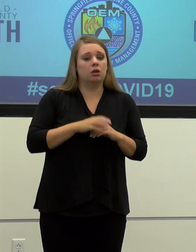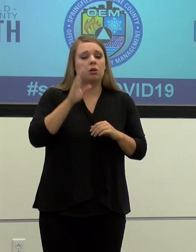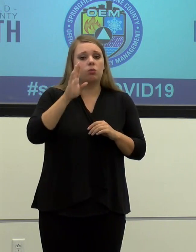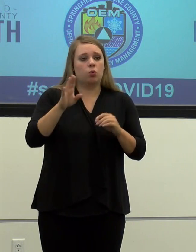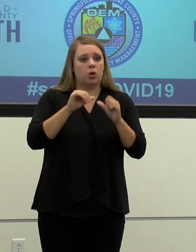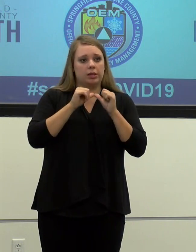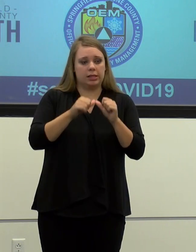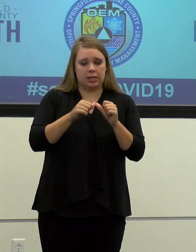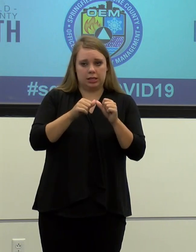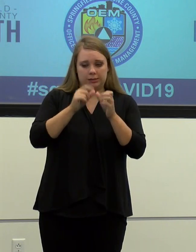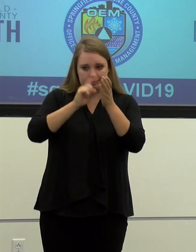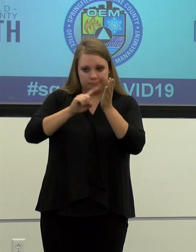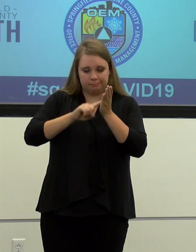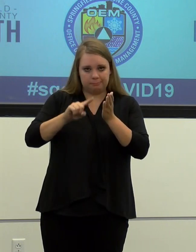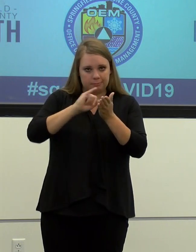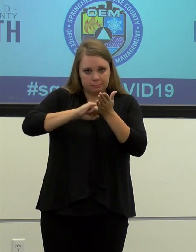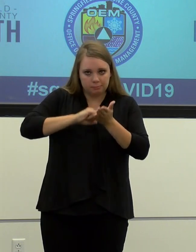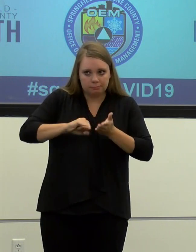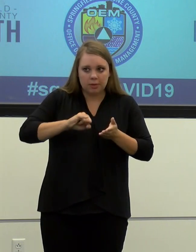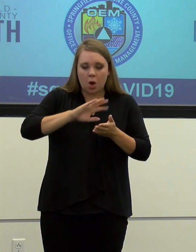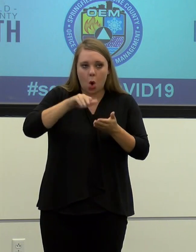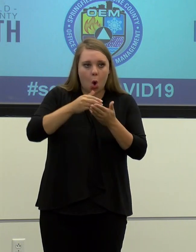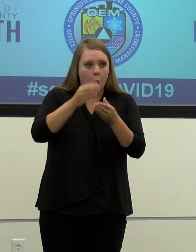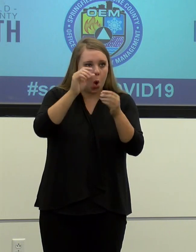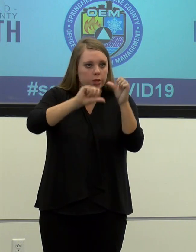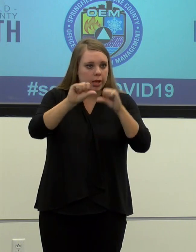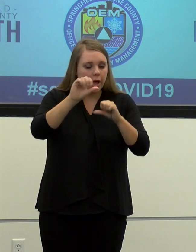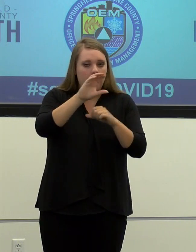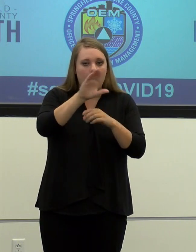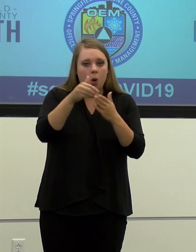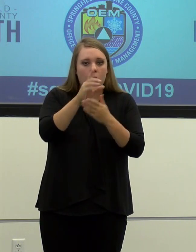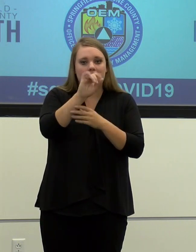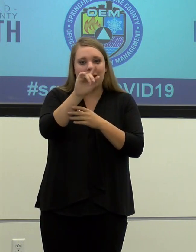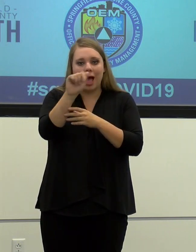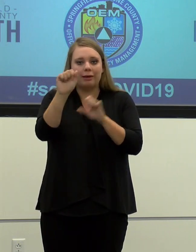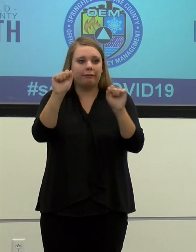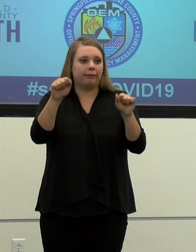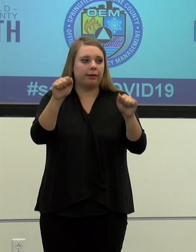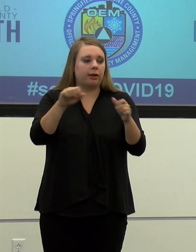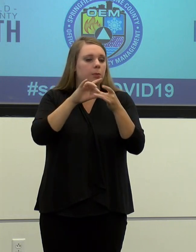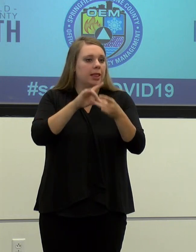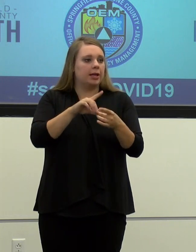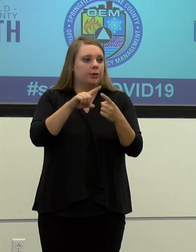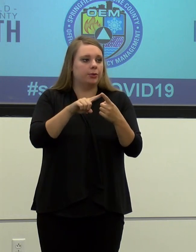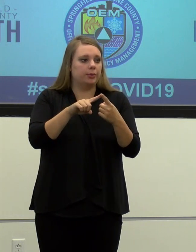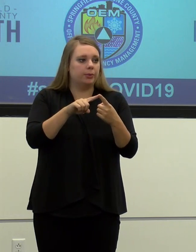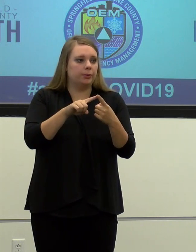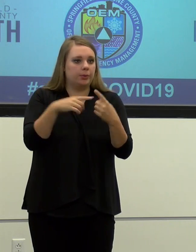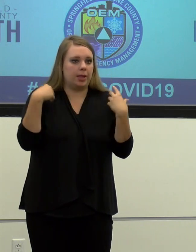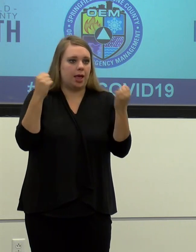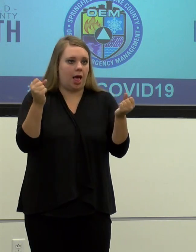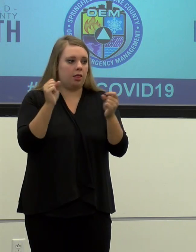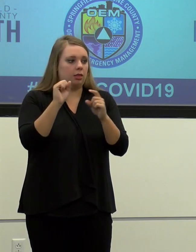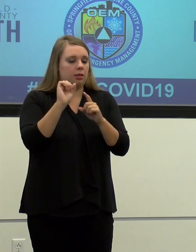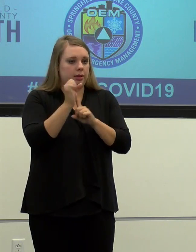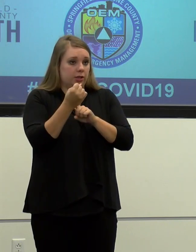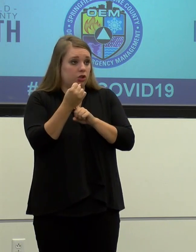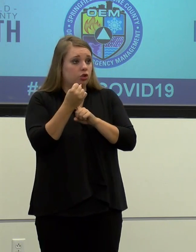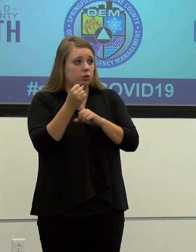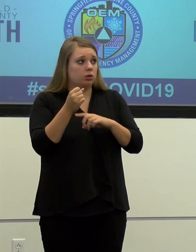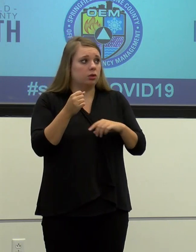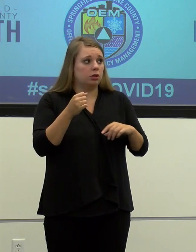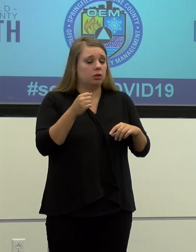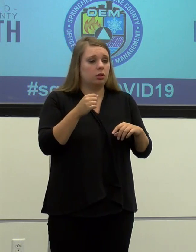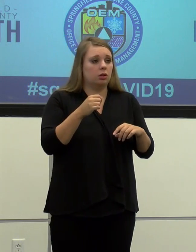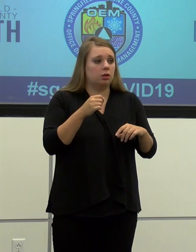we're going to continue to collect all the data and all the relevant data that we can, uh, related to, uh, uh, health conditions, uh, that,